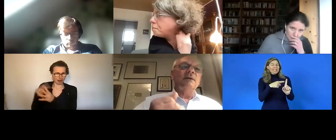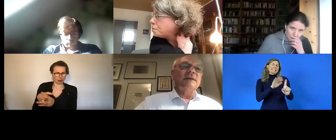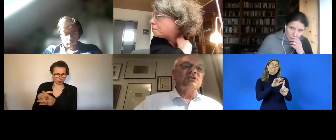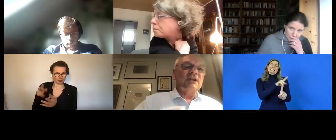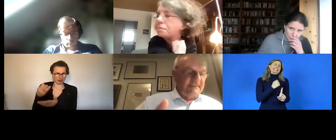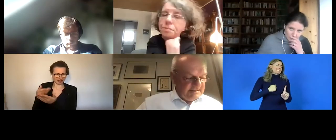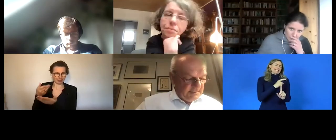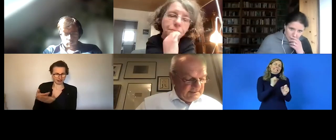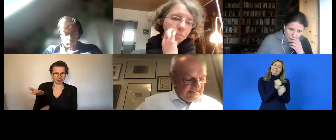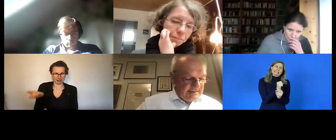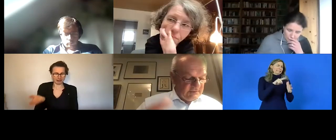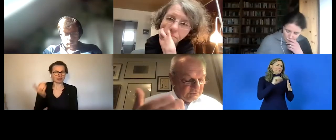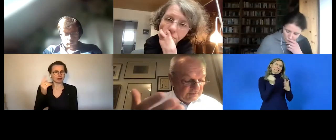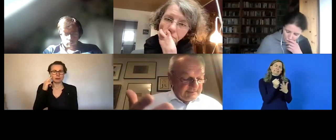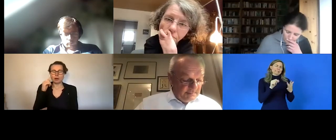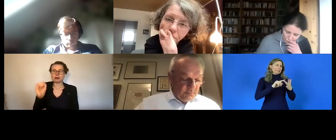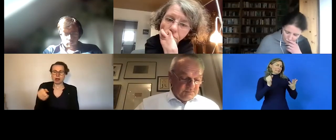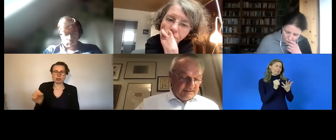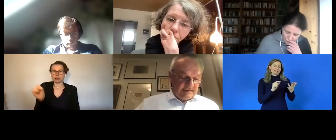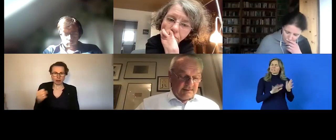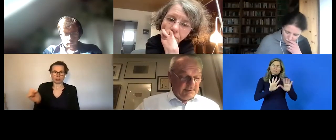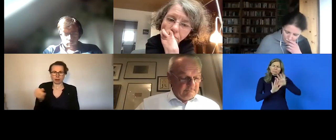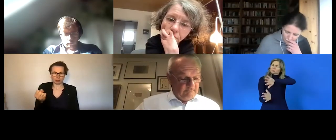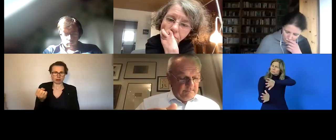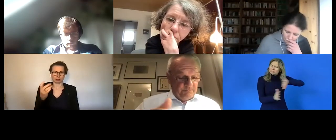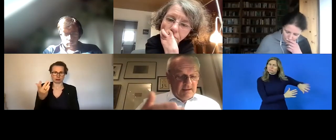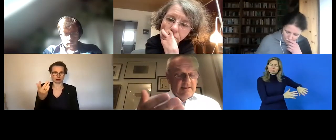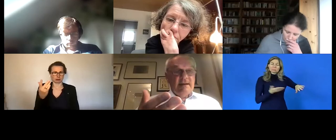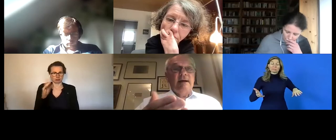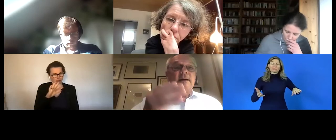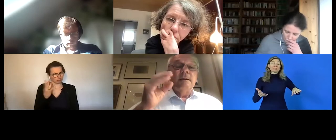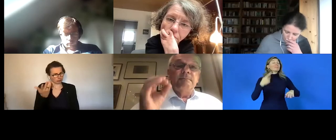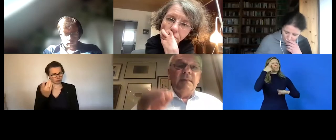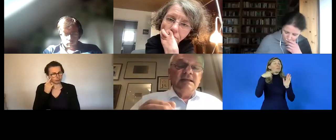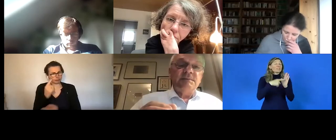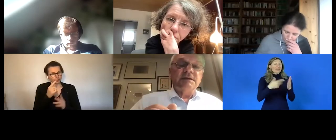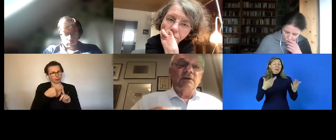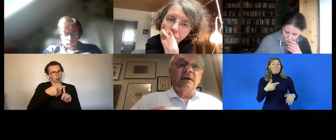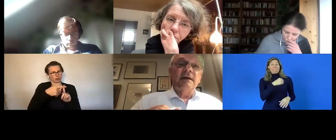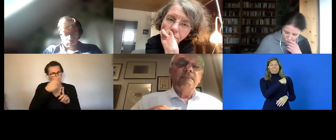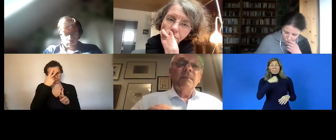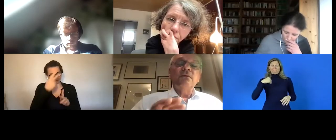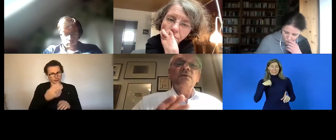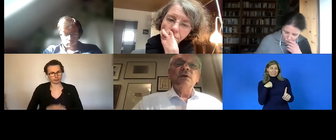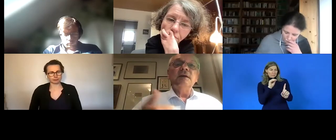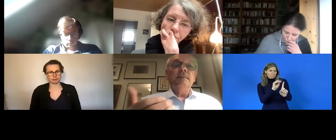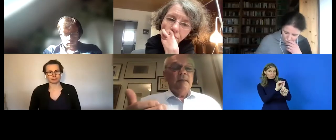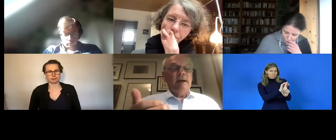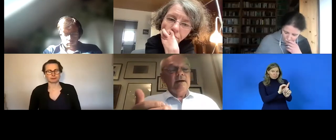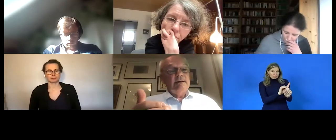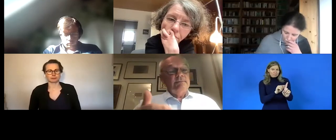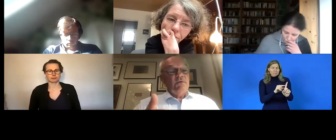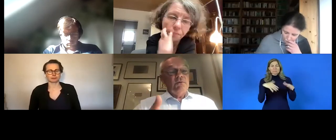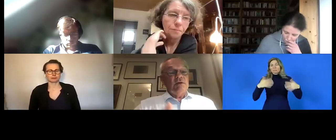medical diagnostics for example of are instrumental for finding out what